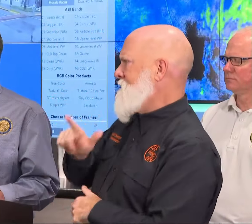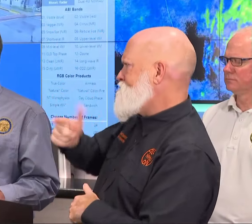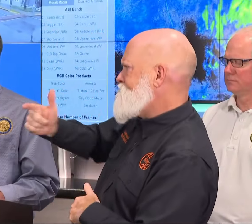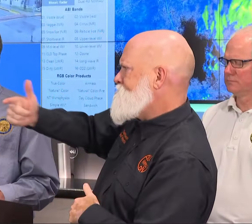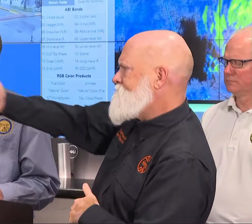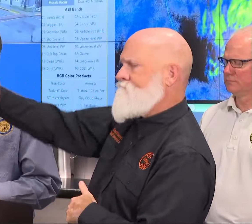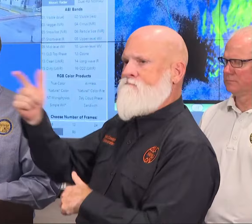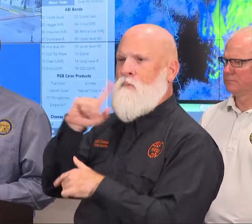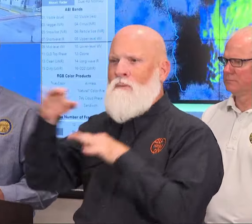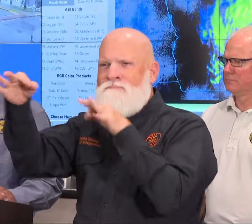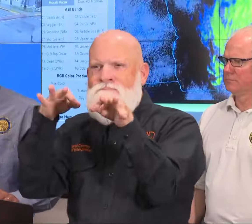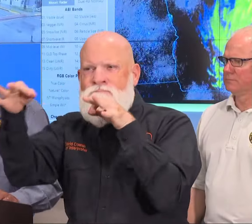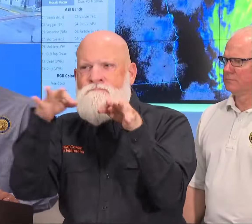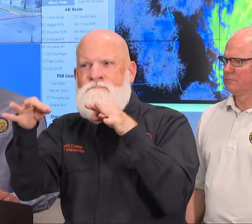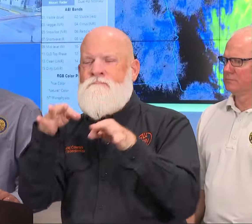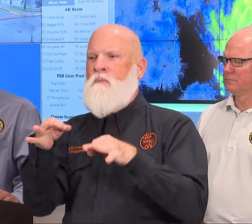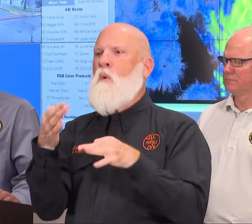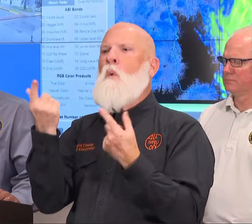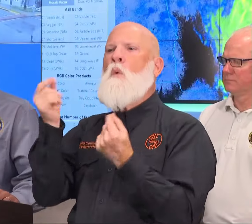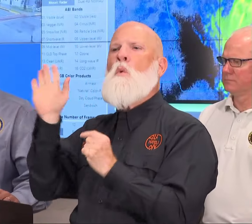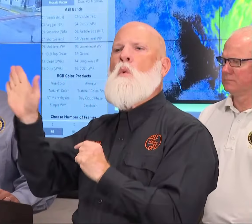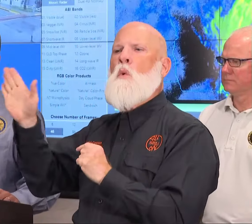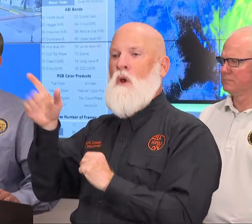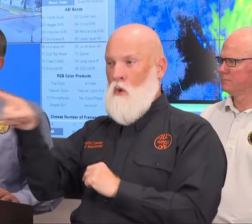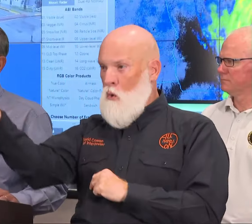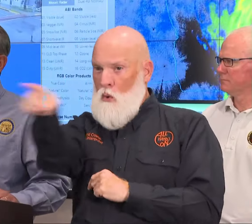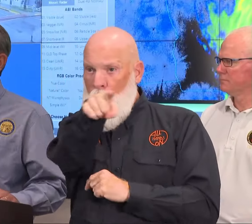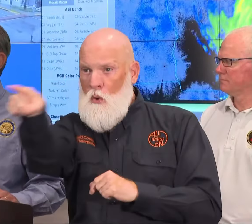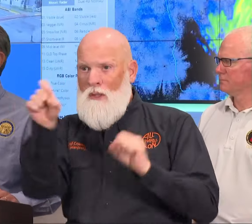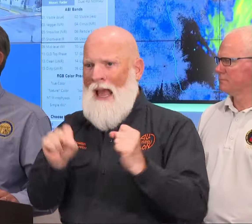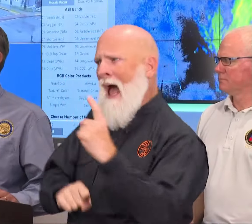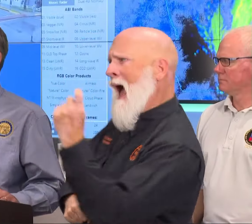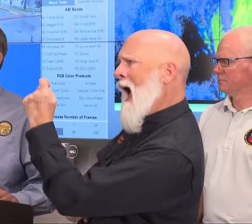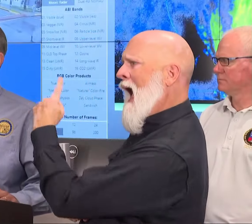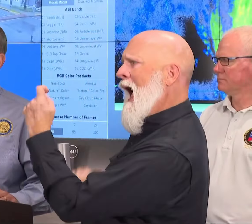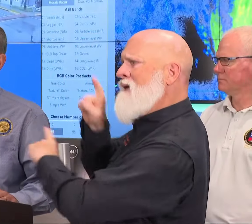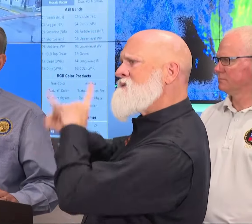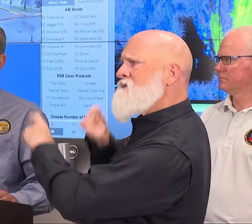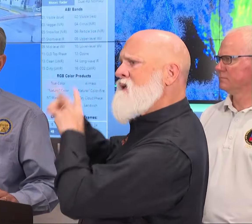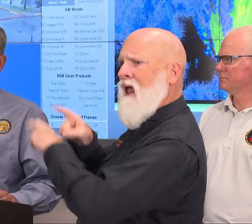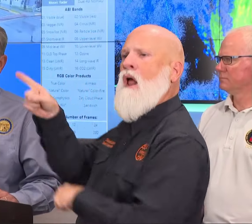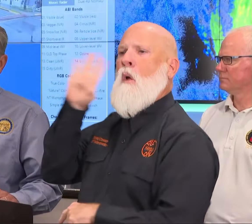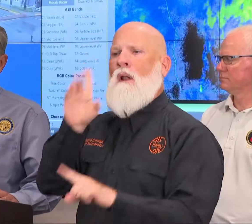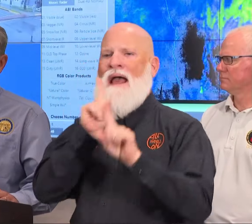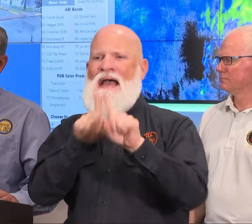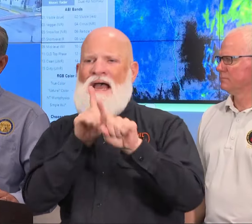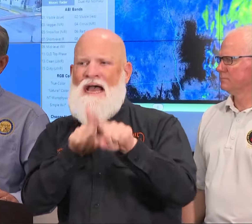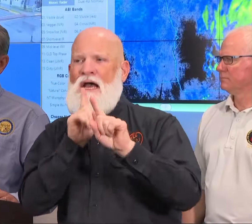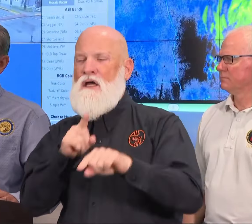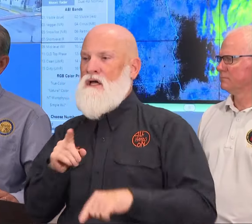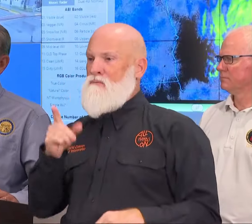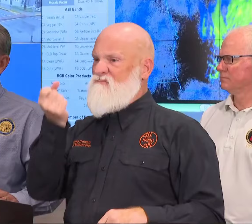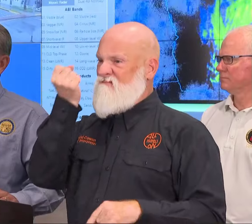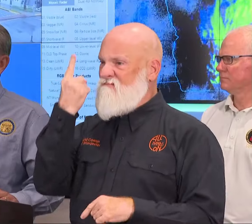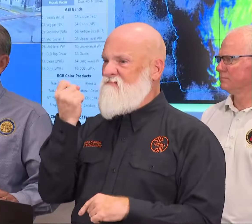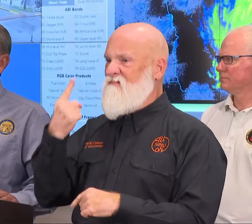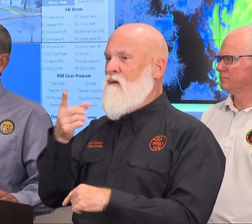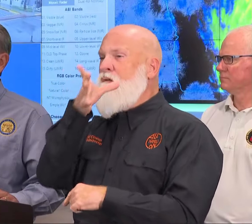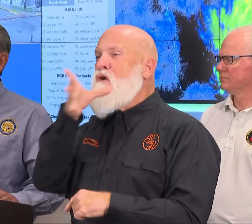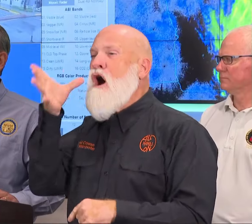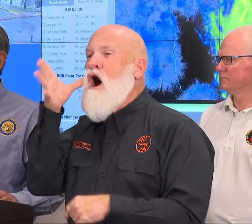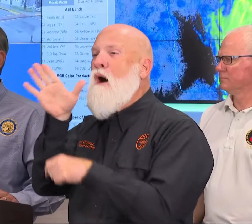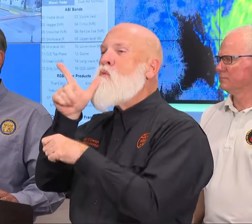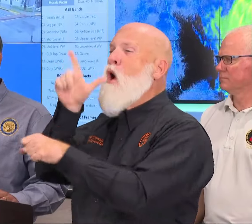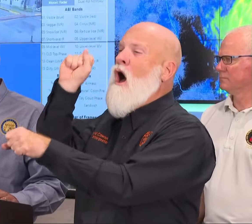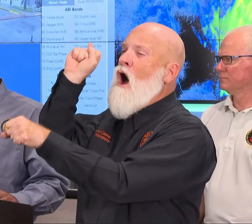thing I'd also like to say is our hard working former farmers and agribusiness folks out there. We have heard from them as well. We know that